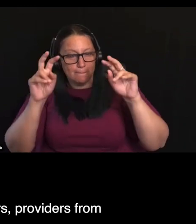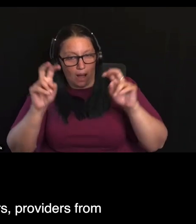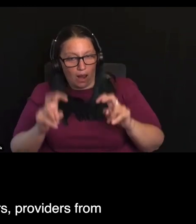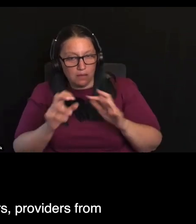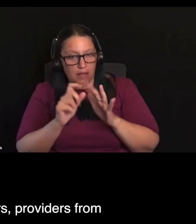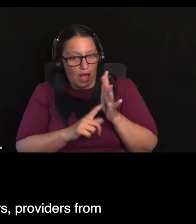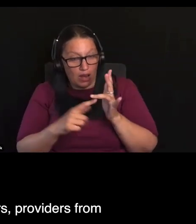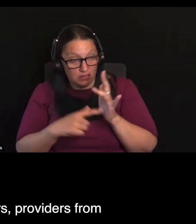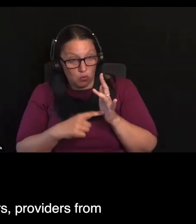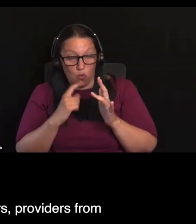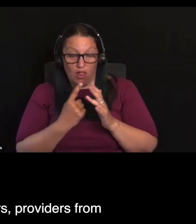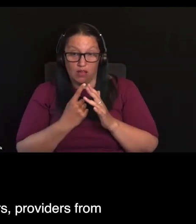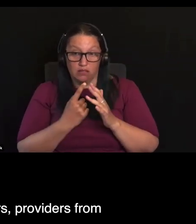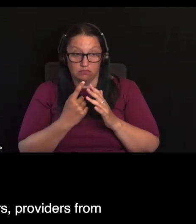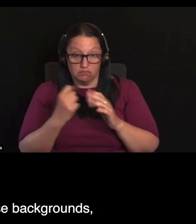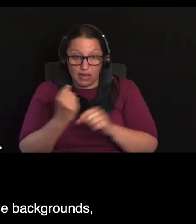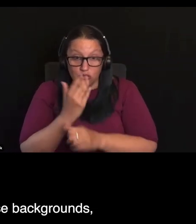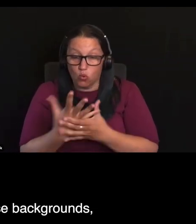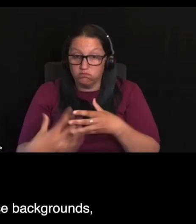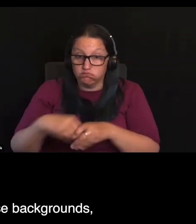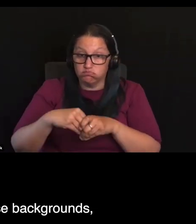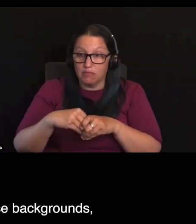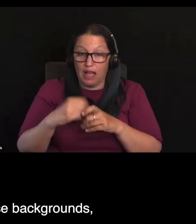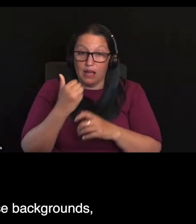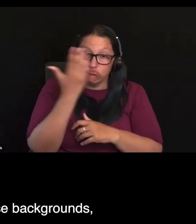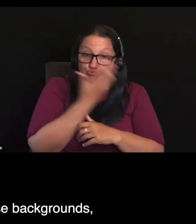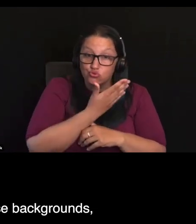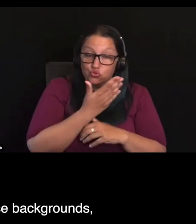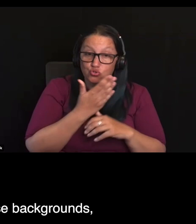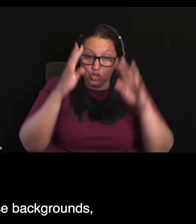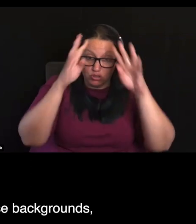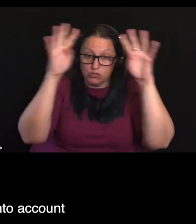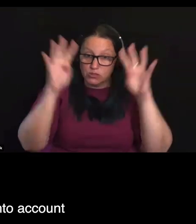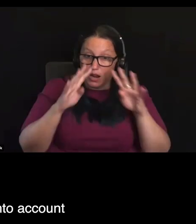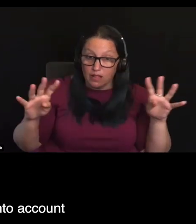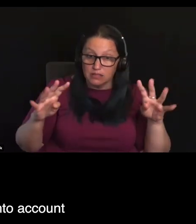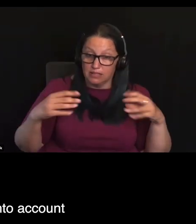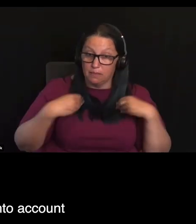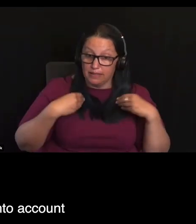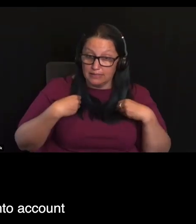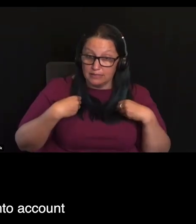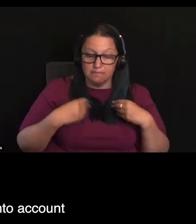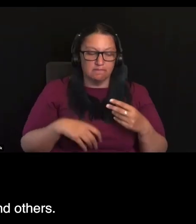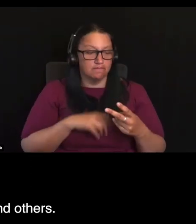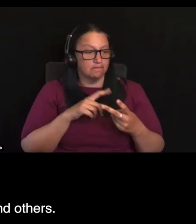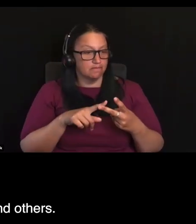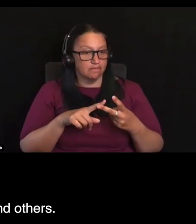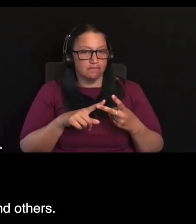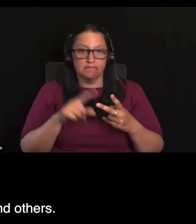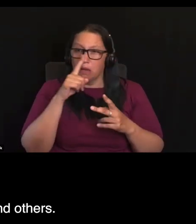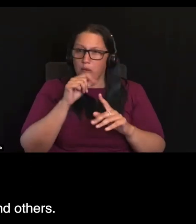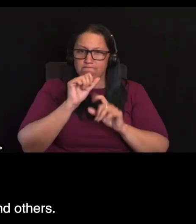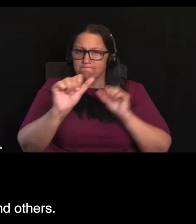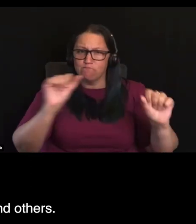Strait Islander providers, providers from culturally and linguistically diverse backgrounds, that the pilot will also take into account the views of